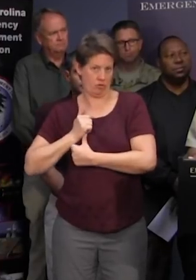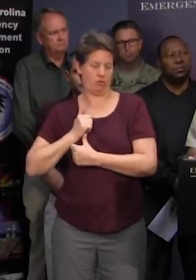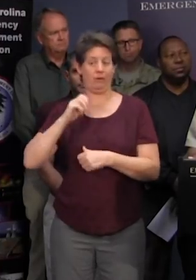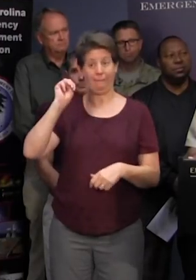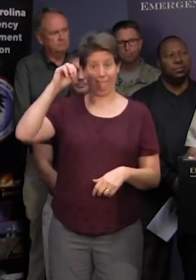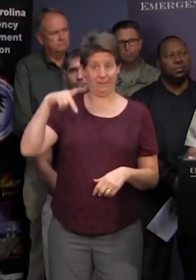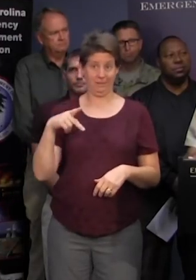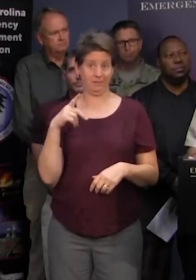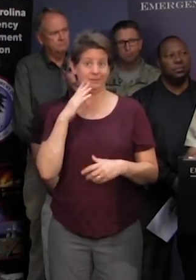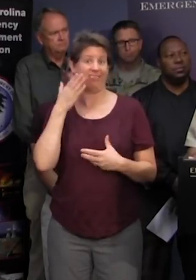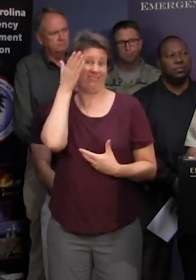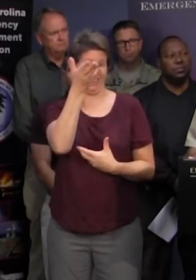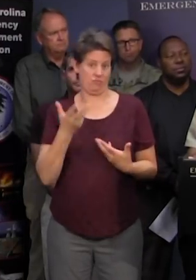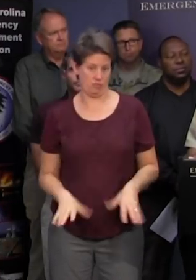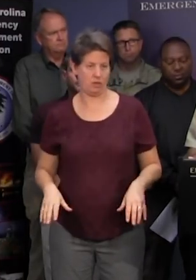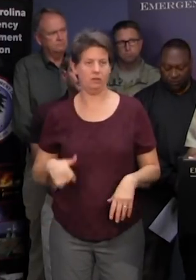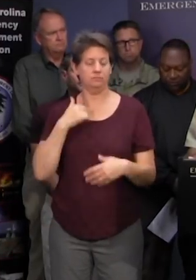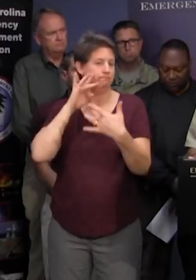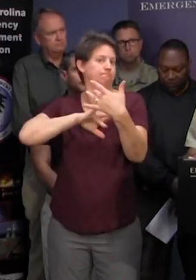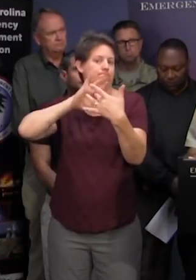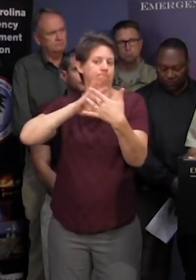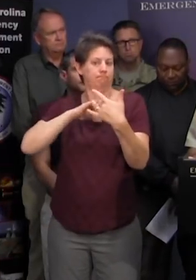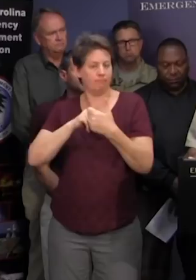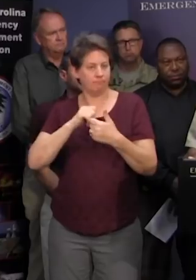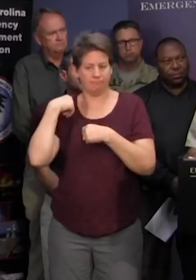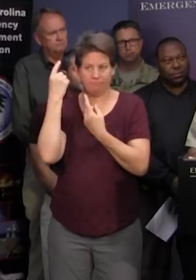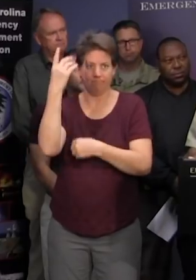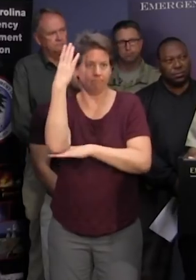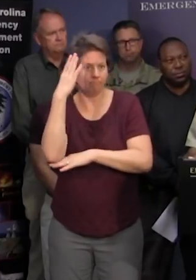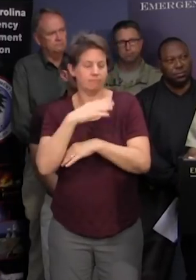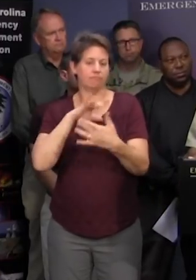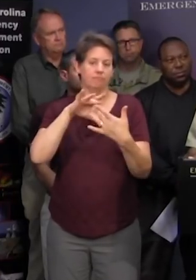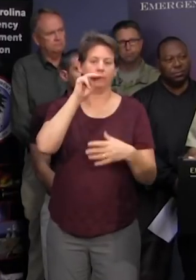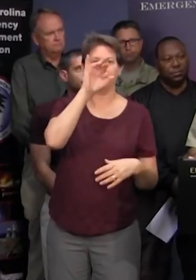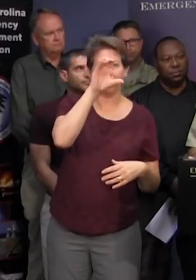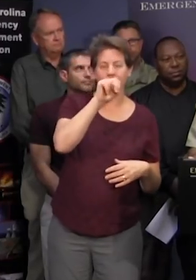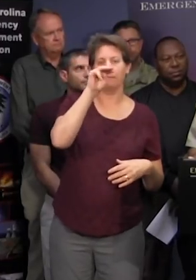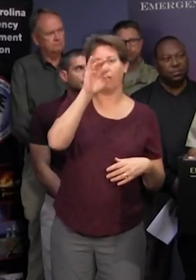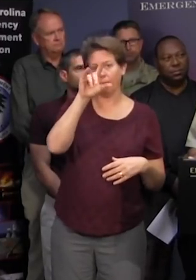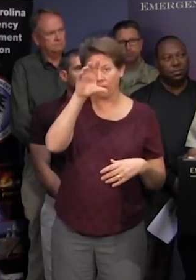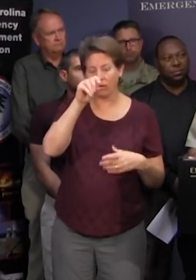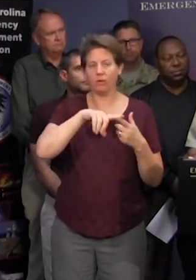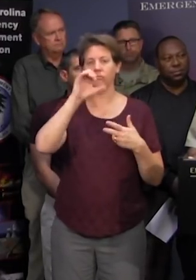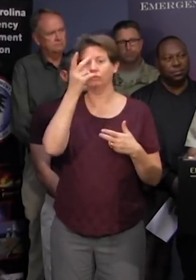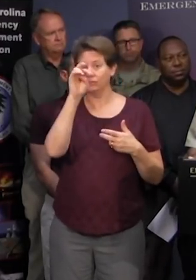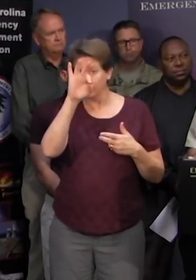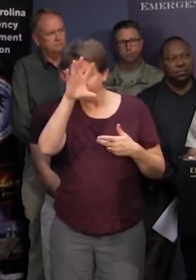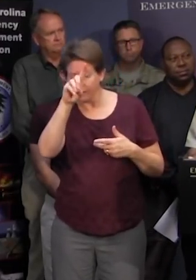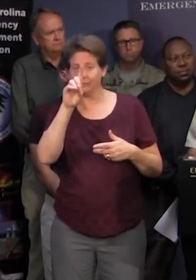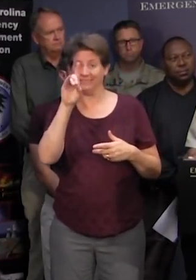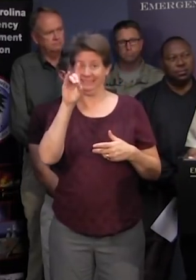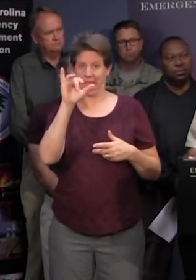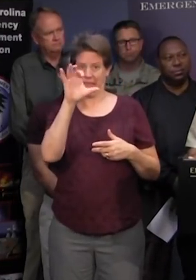those areas currently i've been in touch since lunch with the sheriffs in marion marlborough chesterfield and dylan to